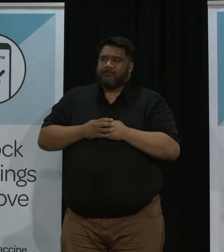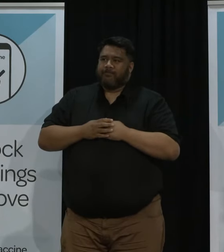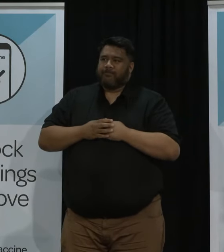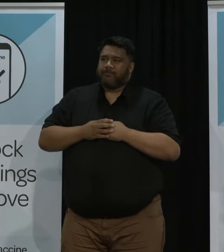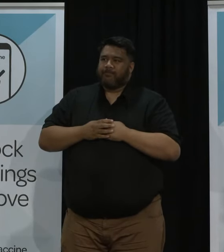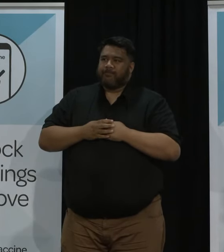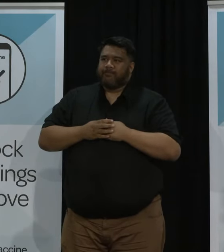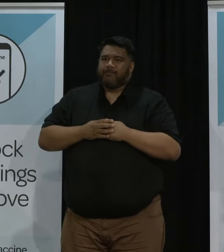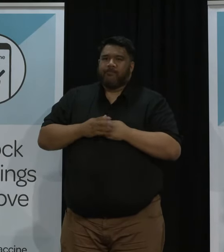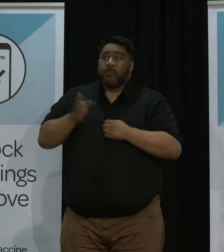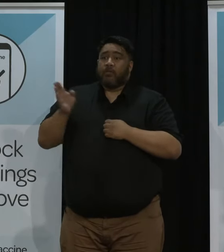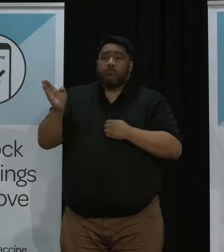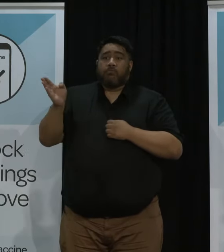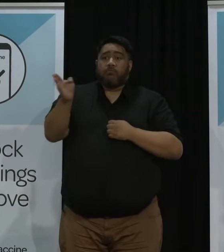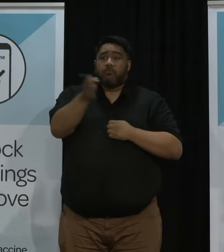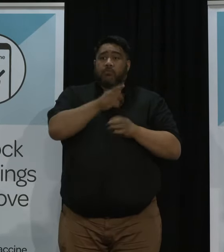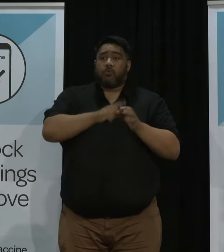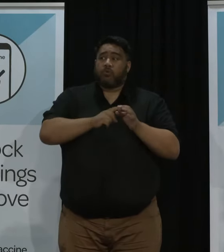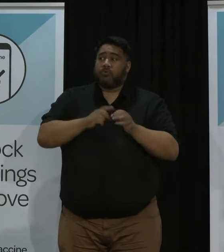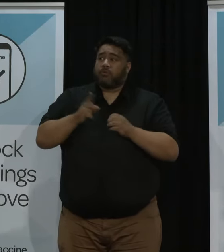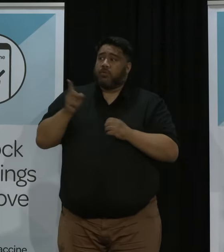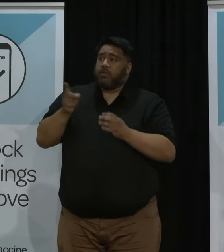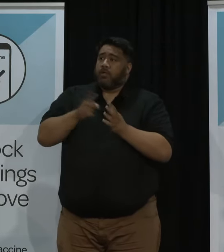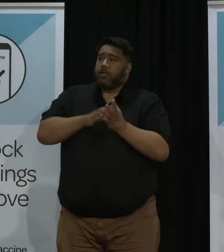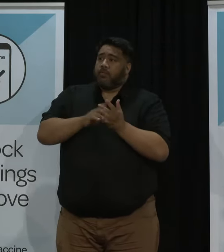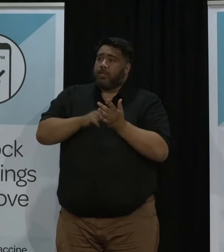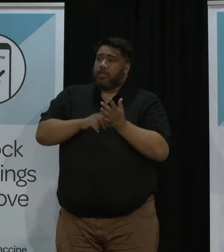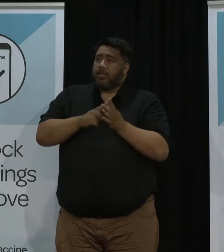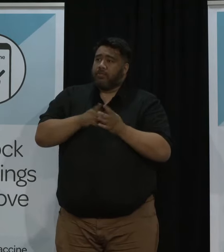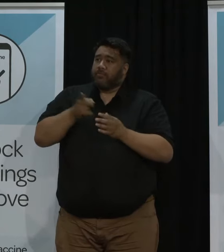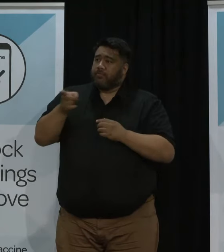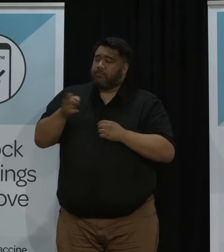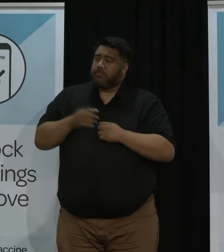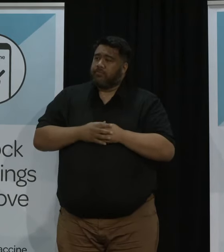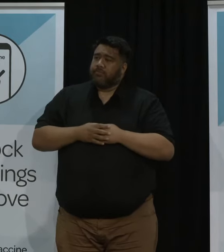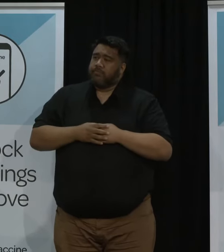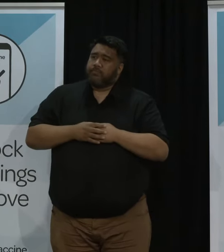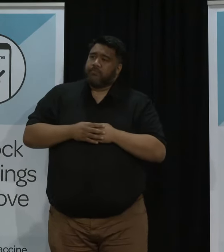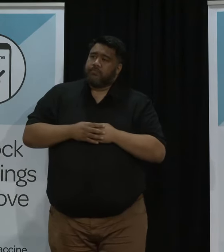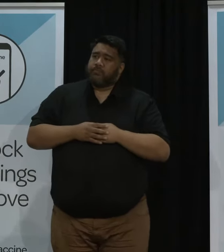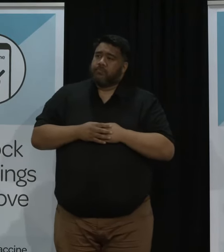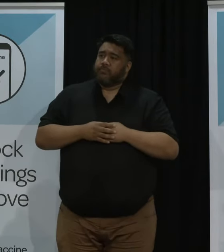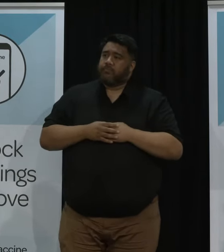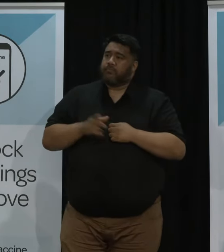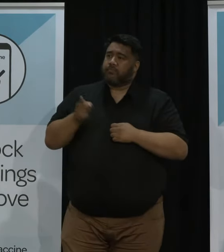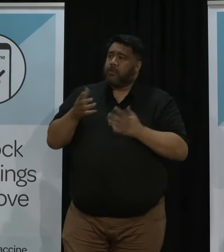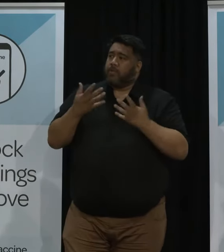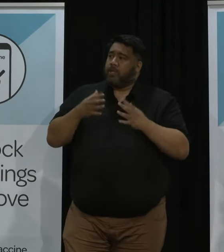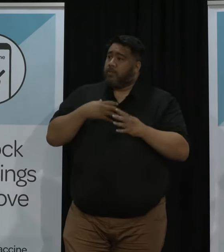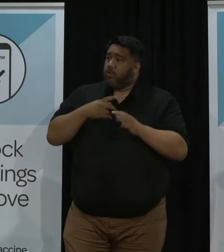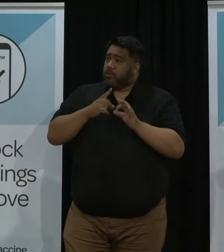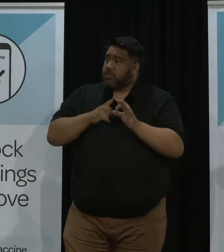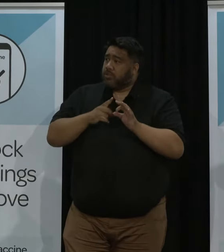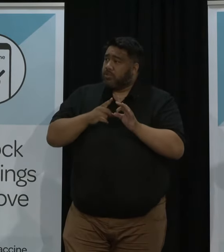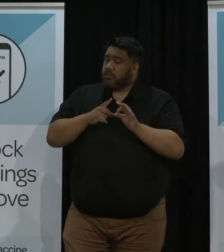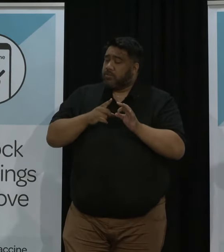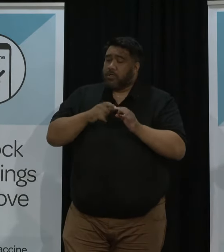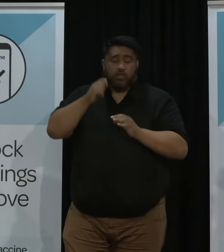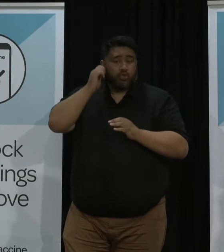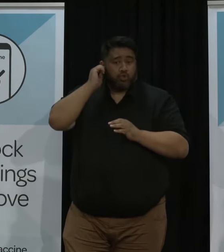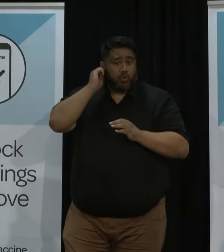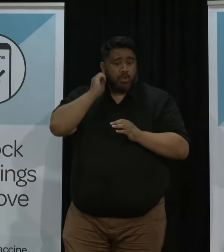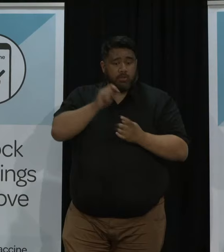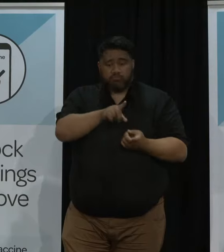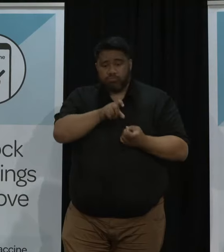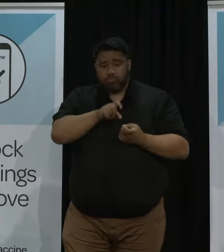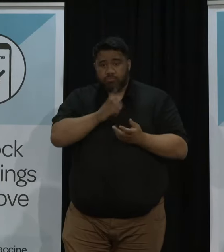Do you mind if I just pan around and then I'll come back to you and meet Leah Have there been any more testing or positive wastewater results in Gisborne